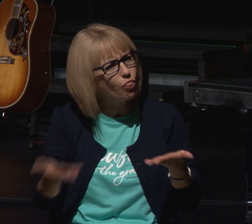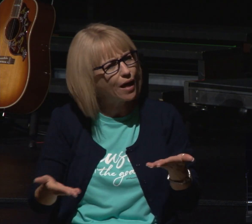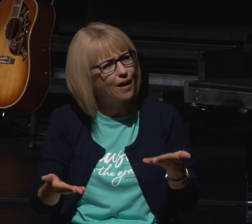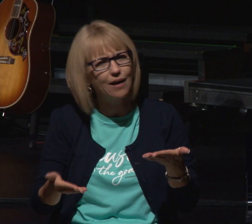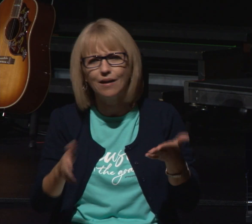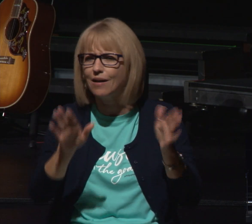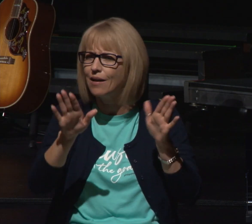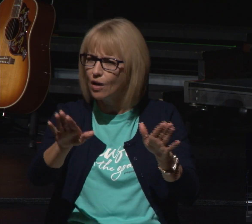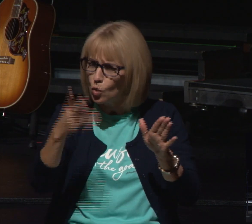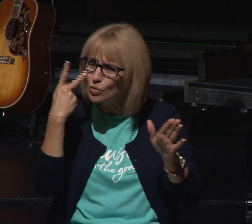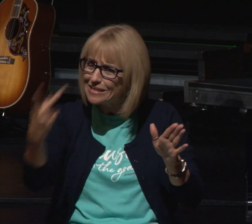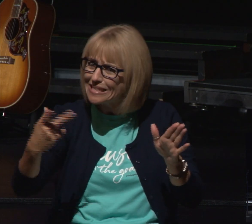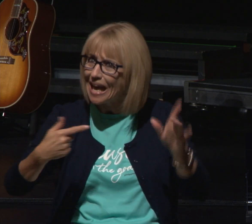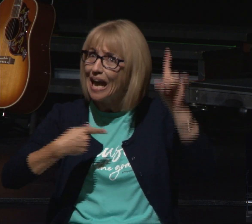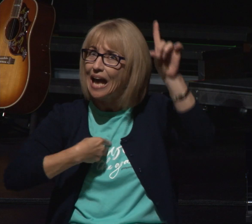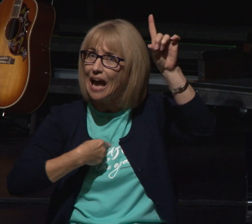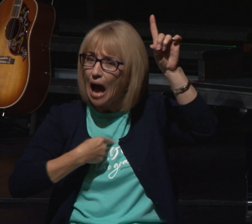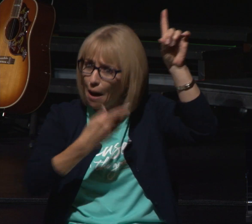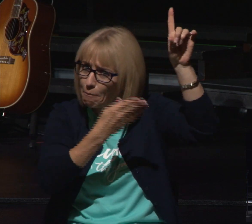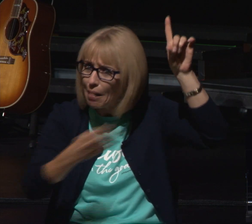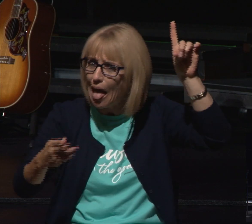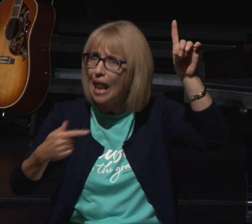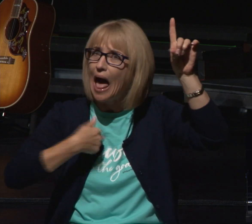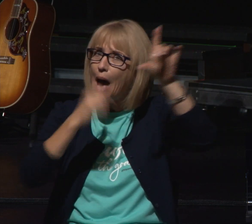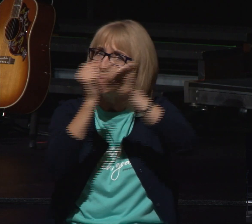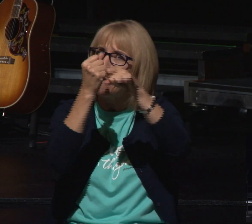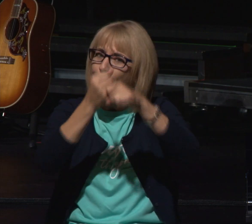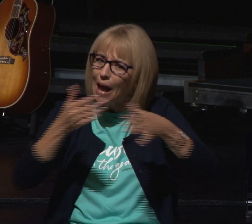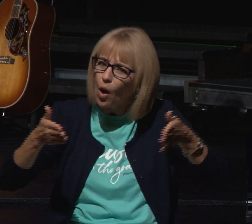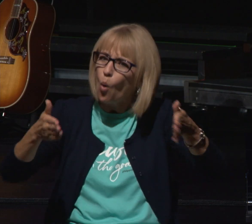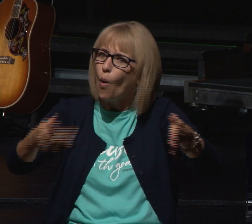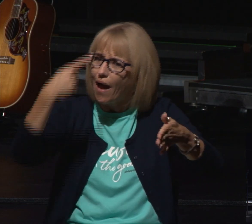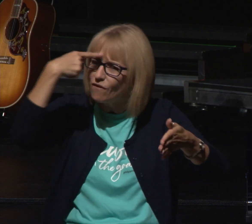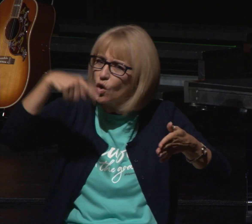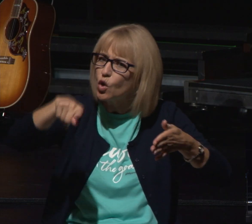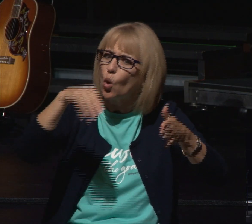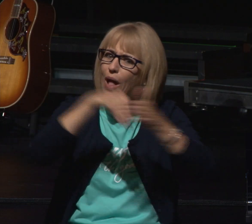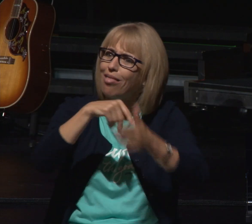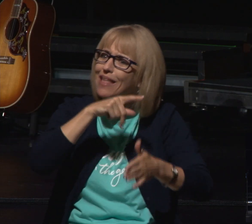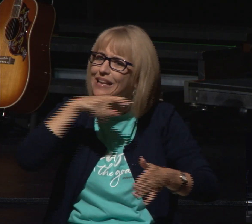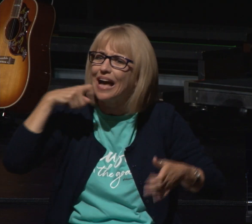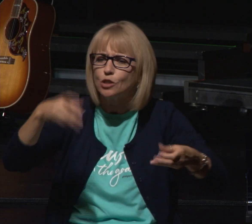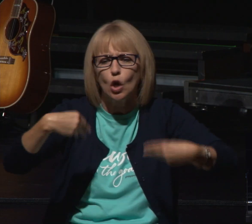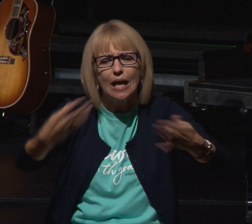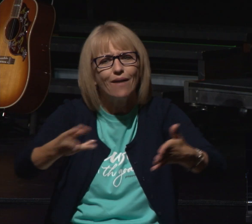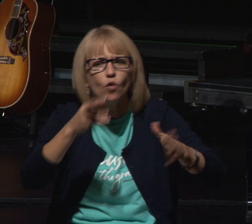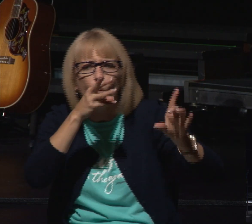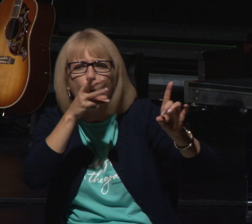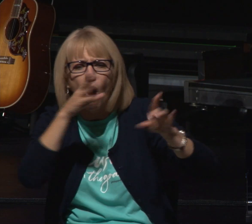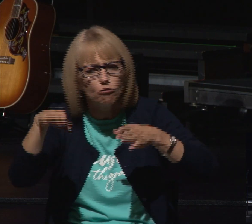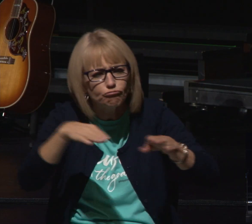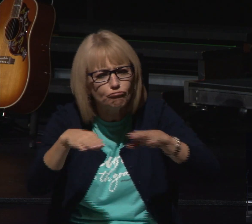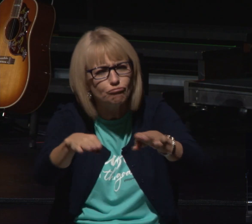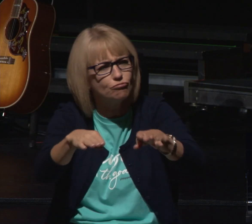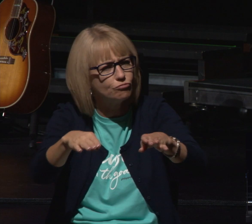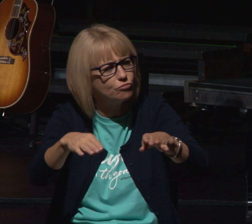not do you not perceive it i am making a way in the desert and streams in the wasteland so you're at that bottom